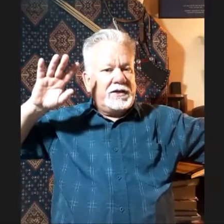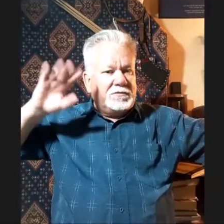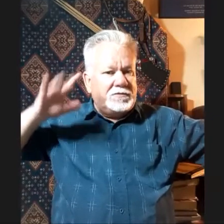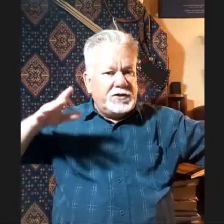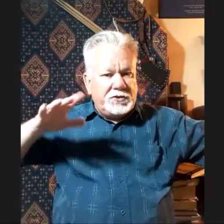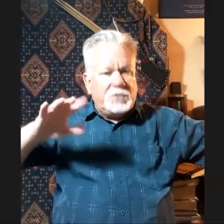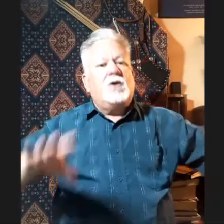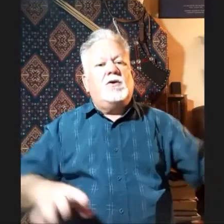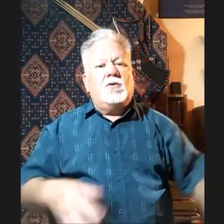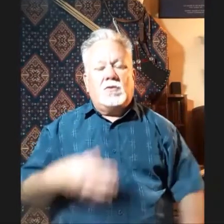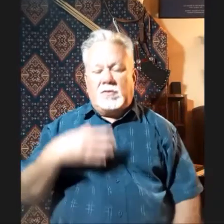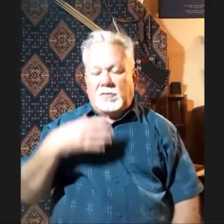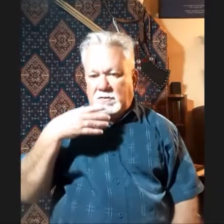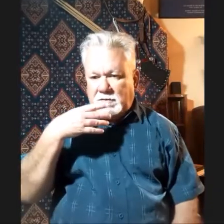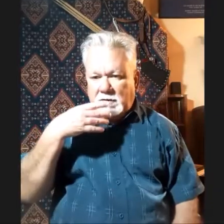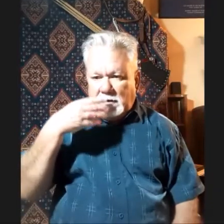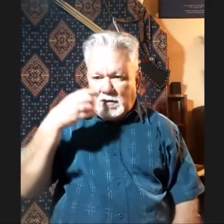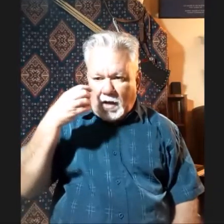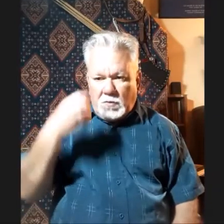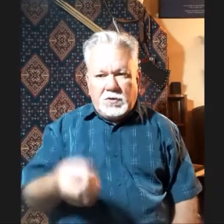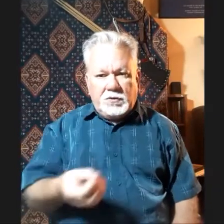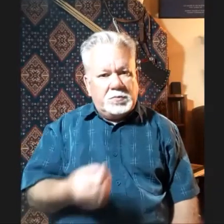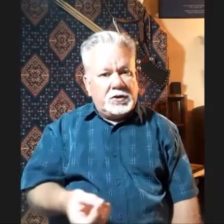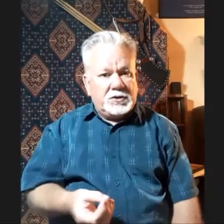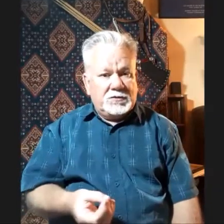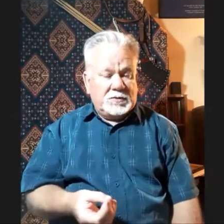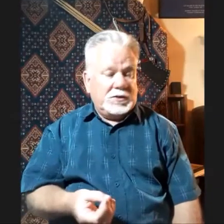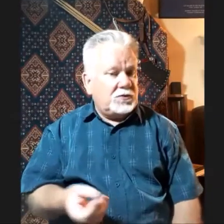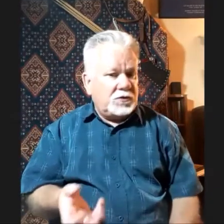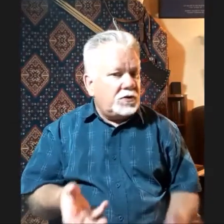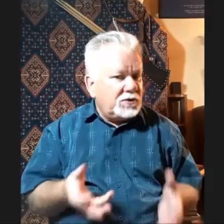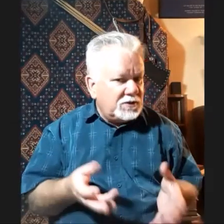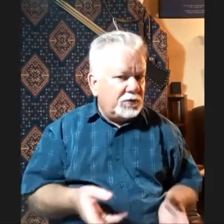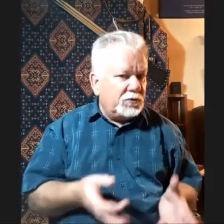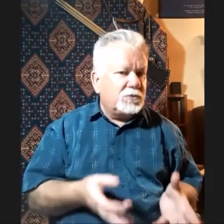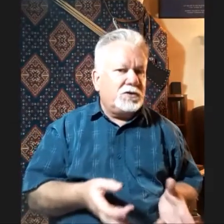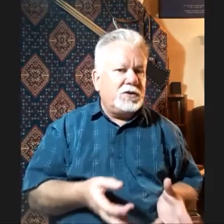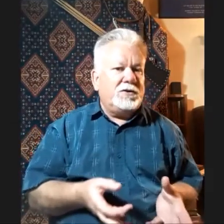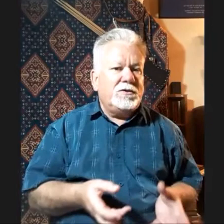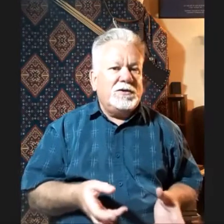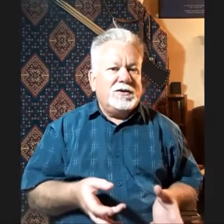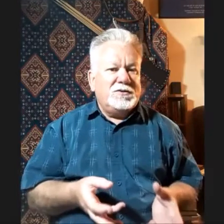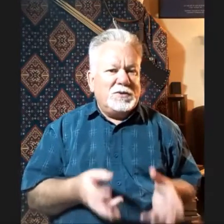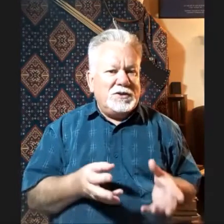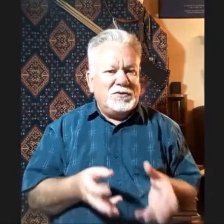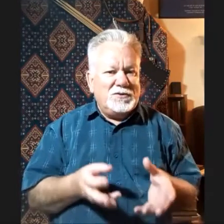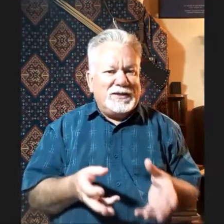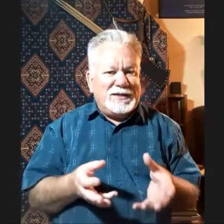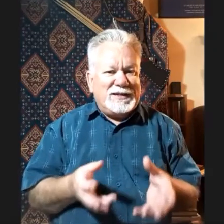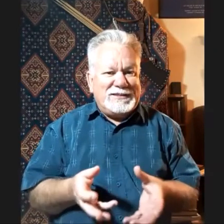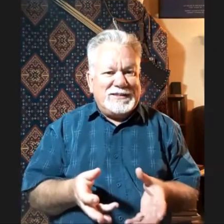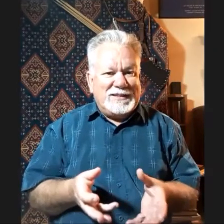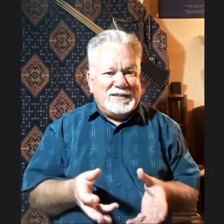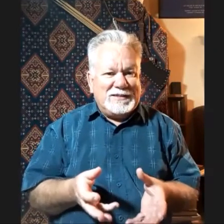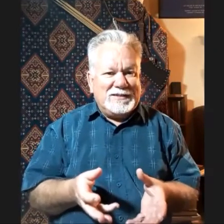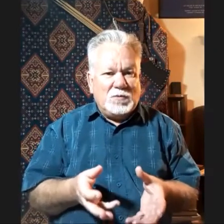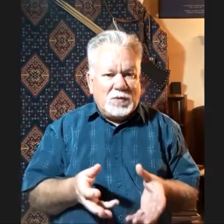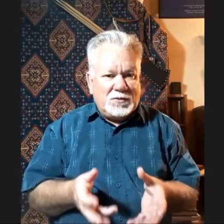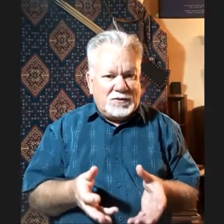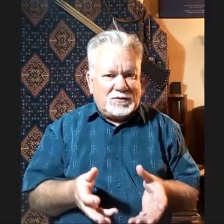convention or is it a real depiction of something? It's very difficult to tell when you're looking at ancient art, whether it's